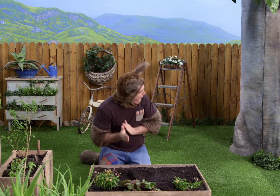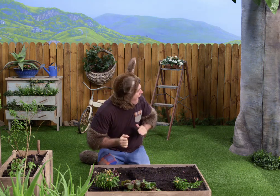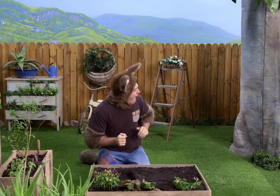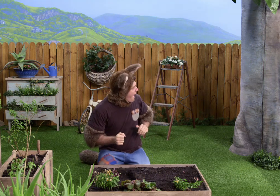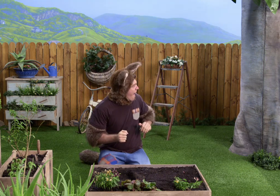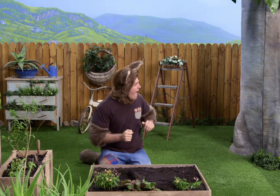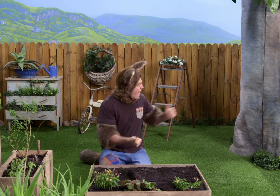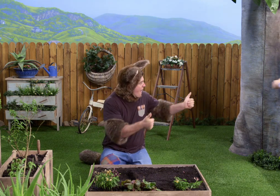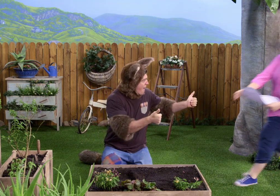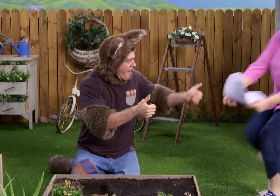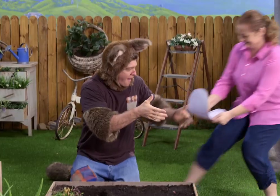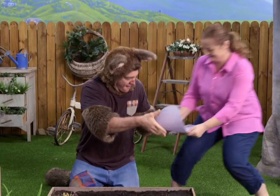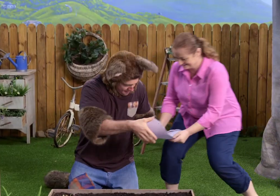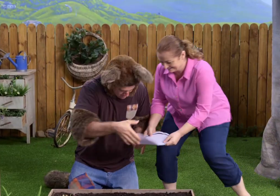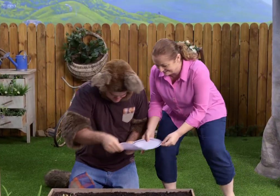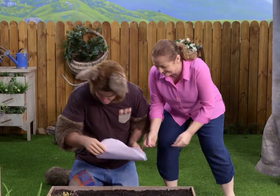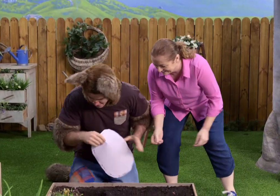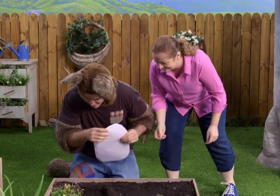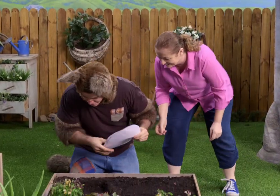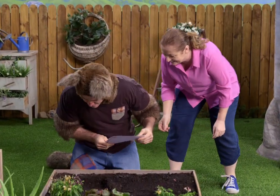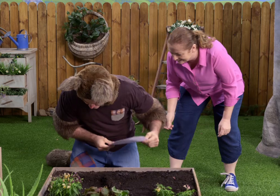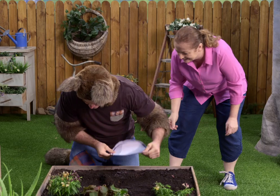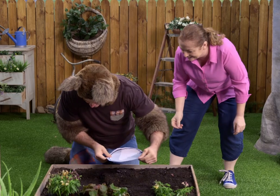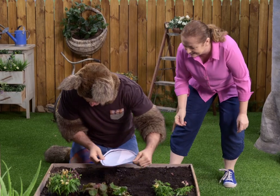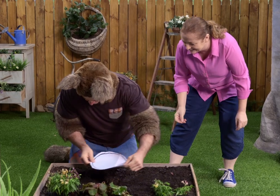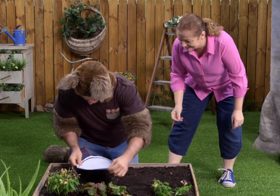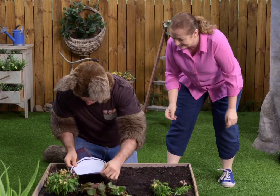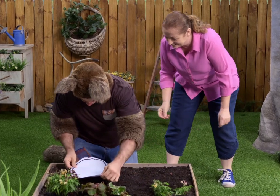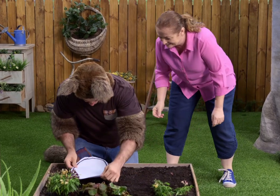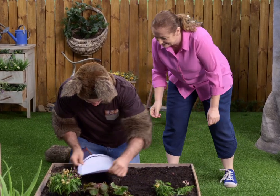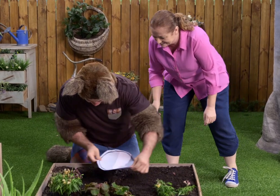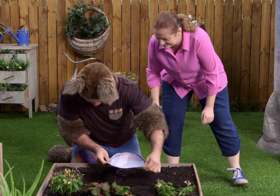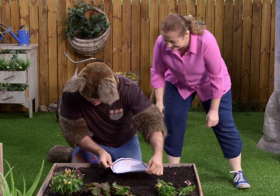Ha ha ha. Great. Now. Hmm.